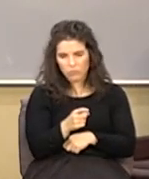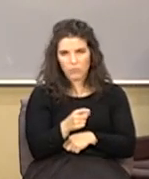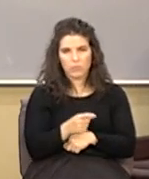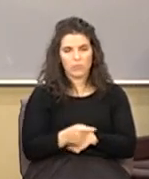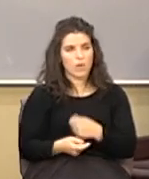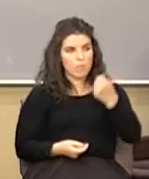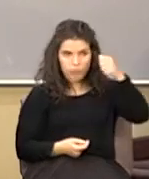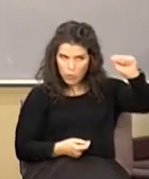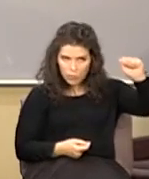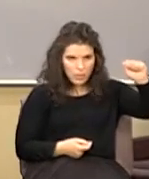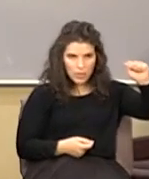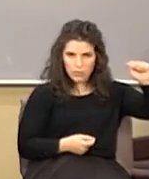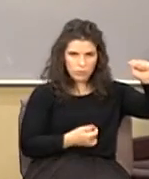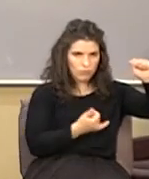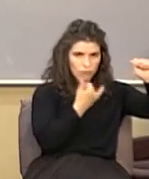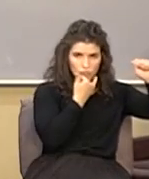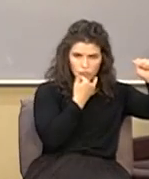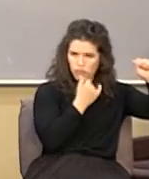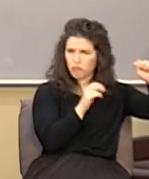Protests are not wrong.